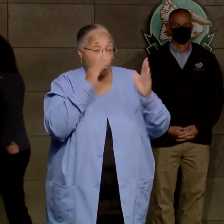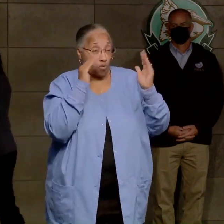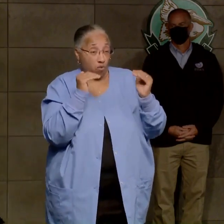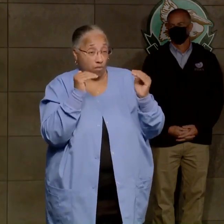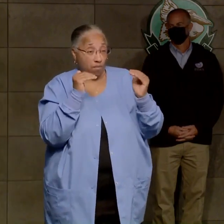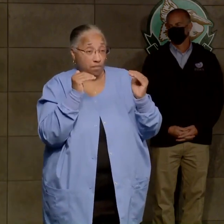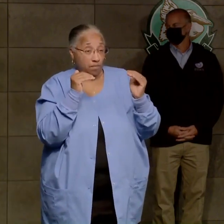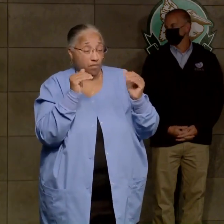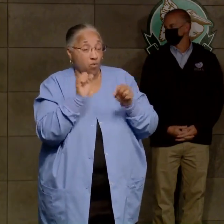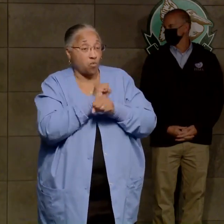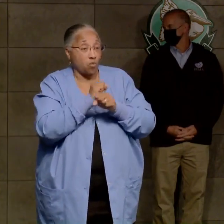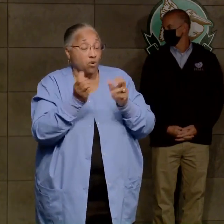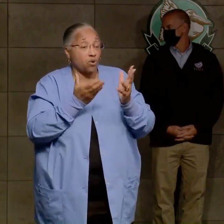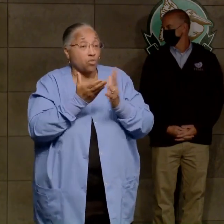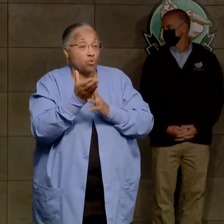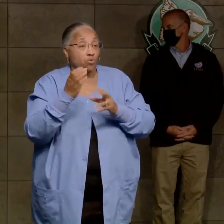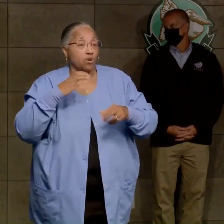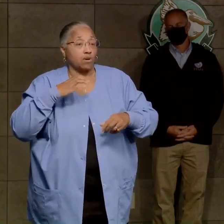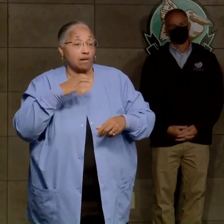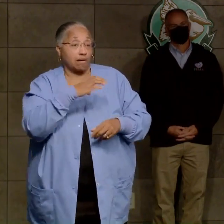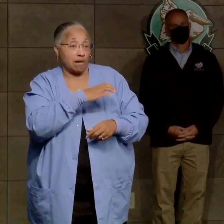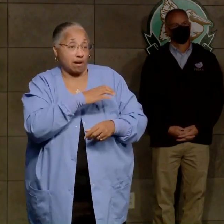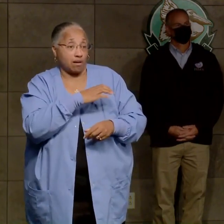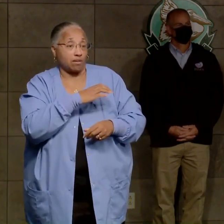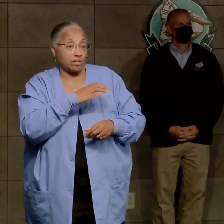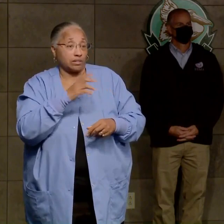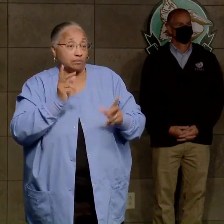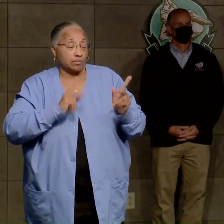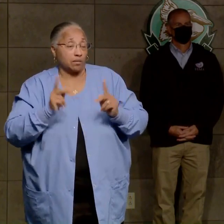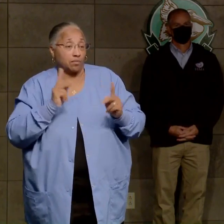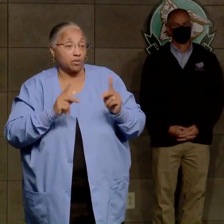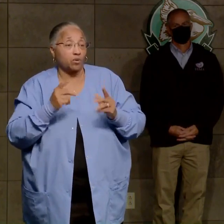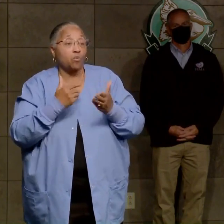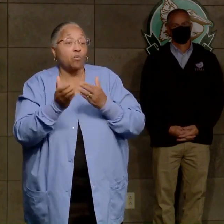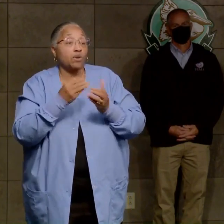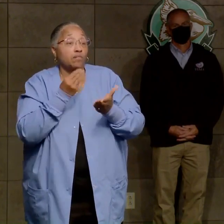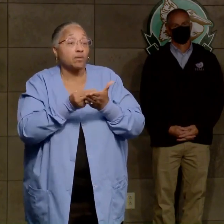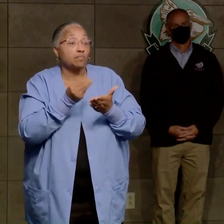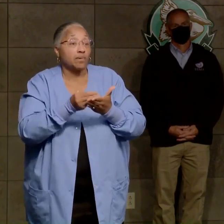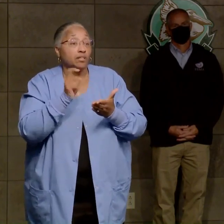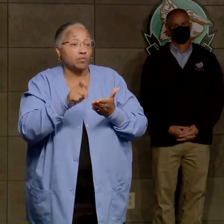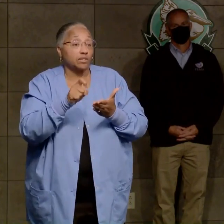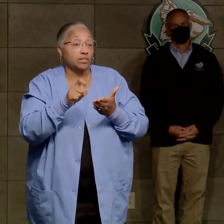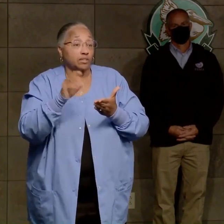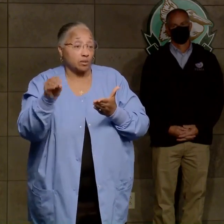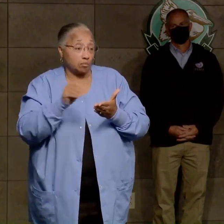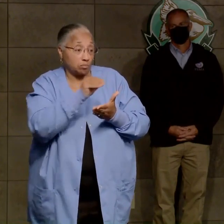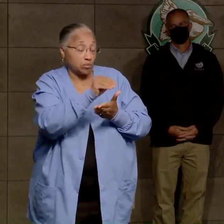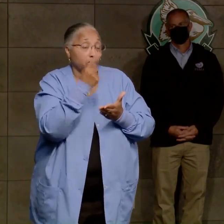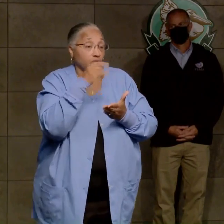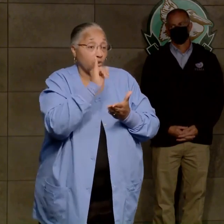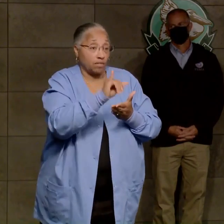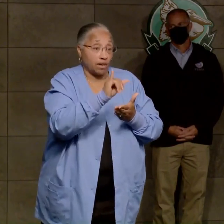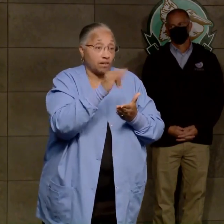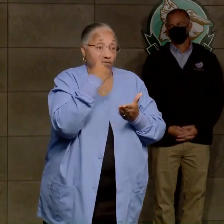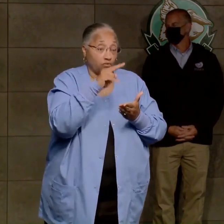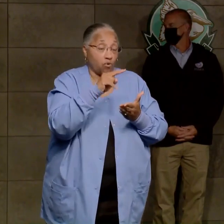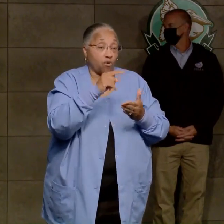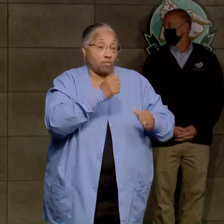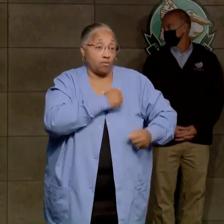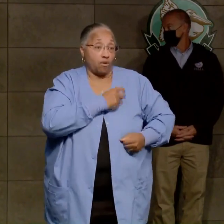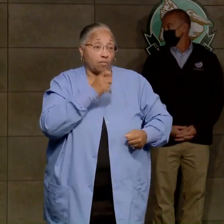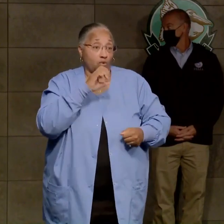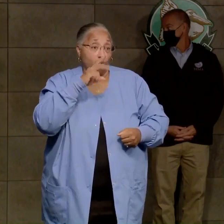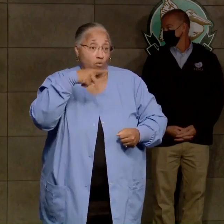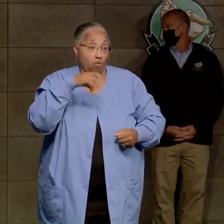working through the congressional delegation, whatever money needs to be appropriated to the core for that purpose, if they don't have